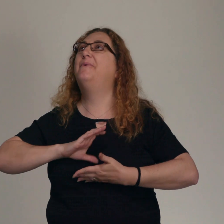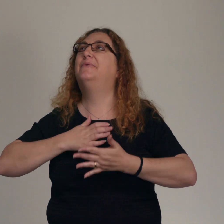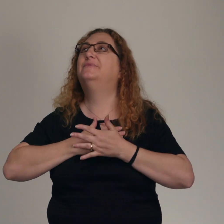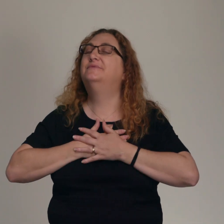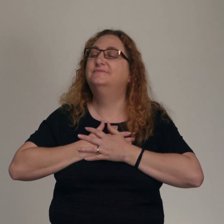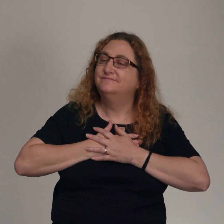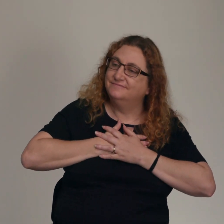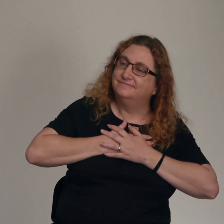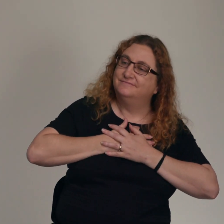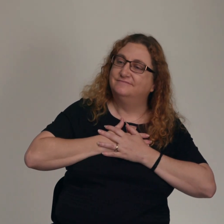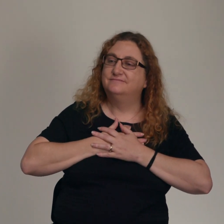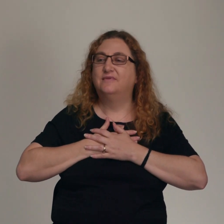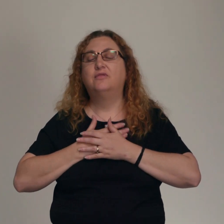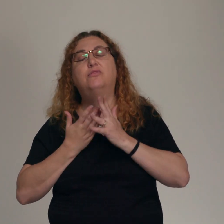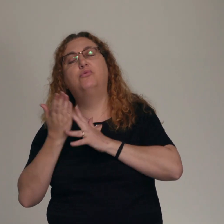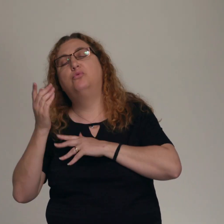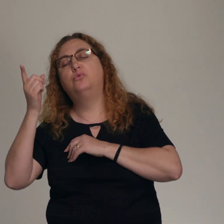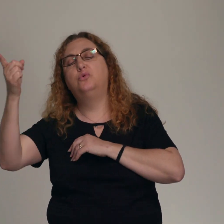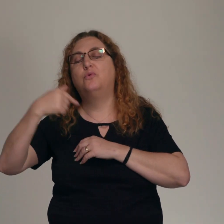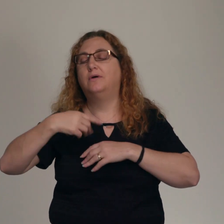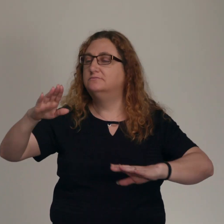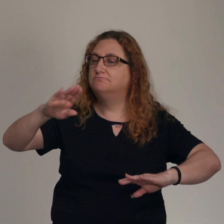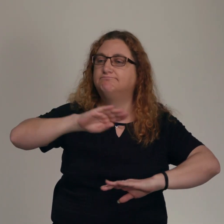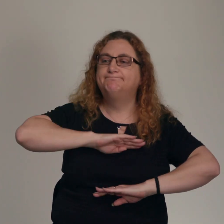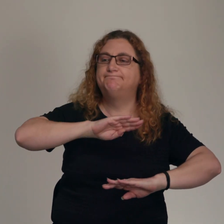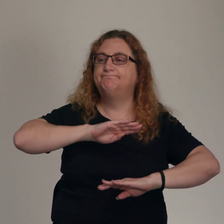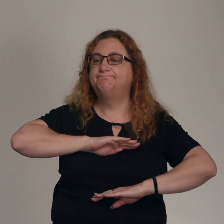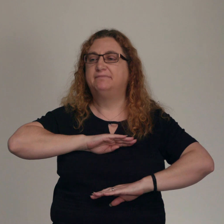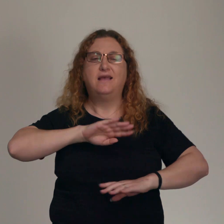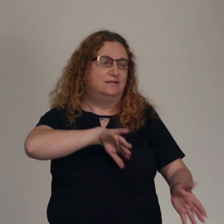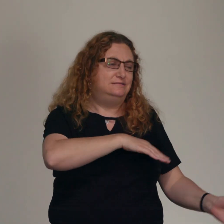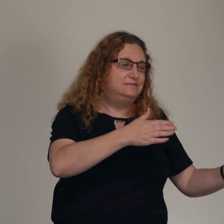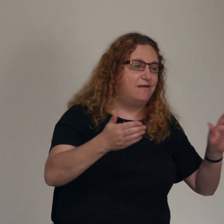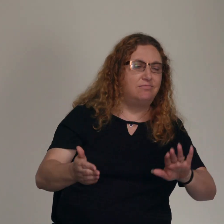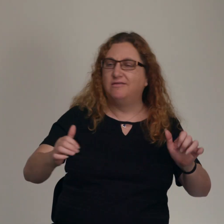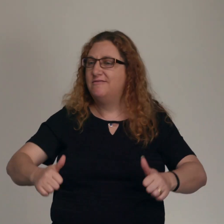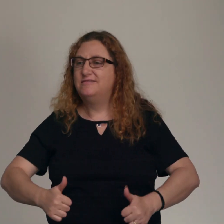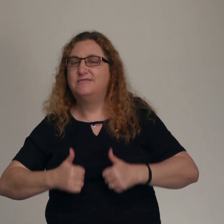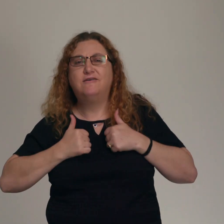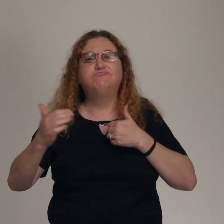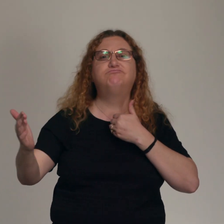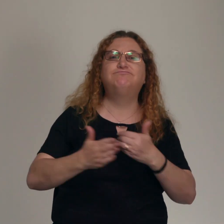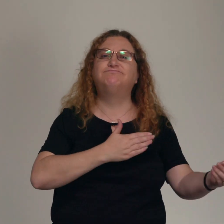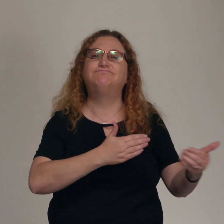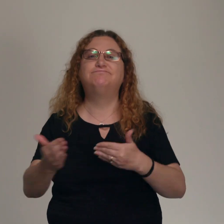In you I'm satisfied in death of life And I know that you will be